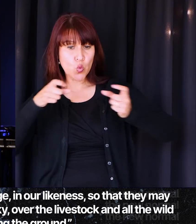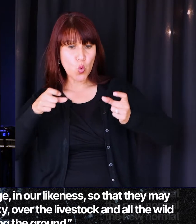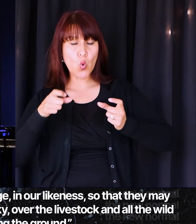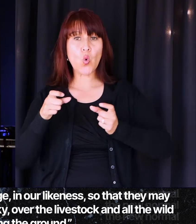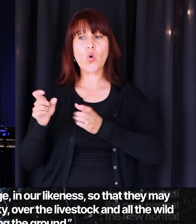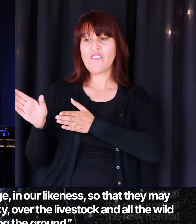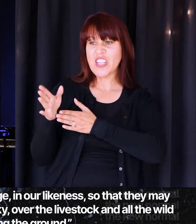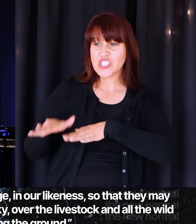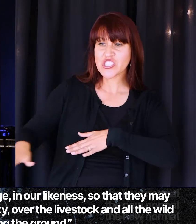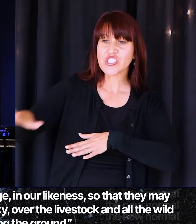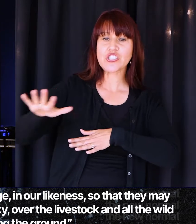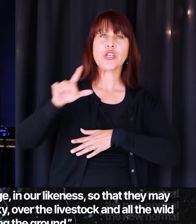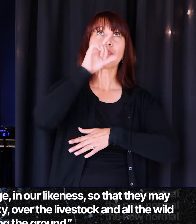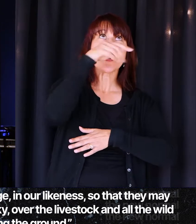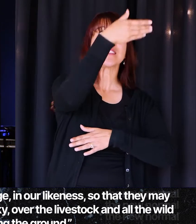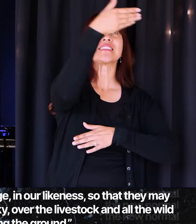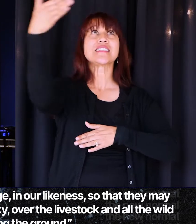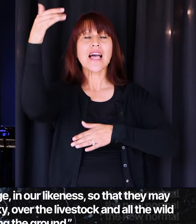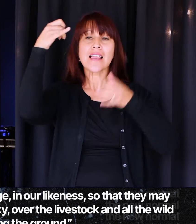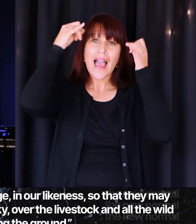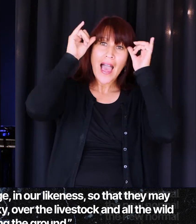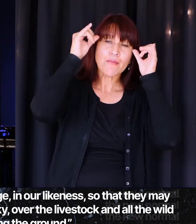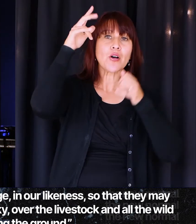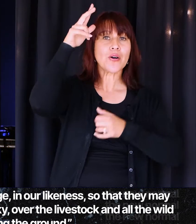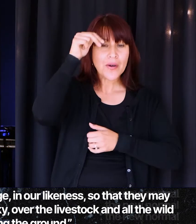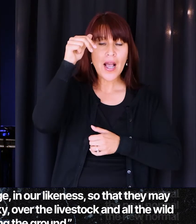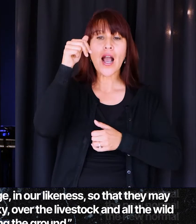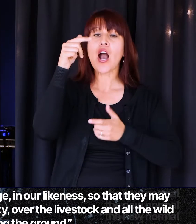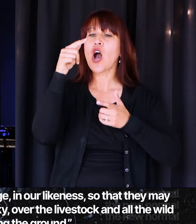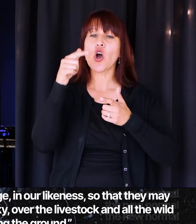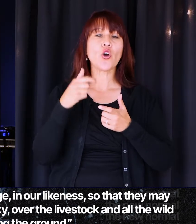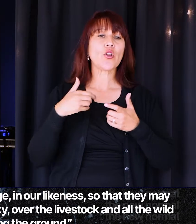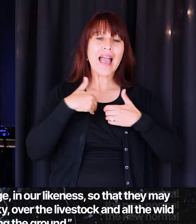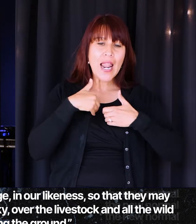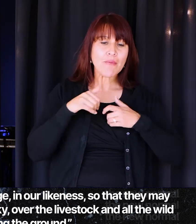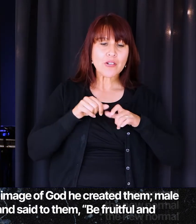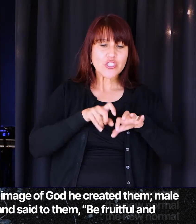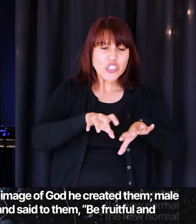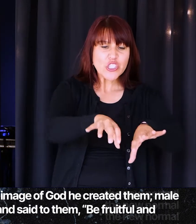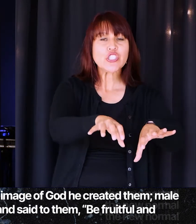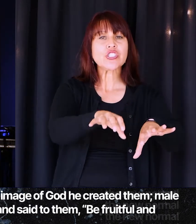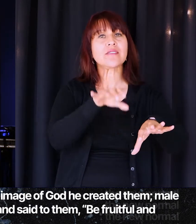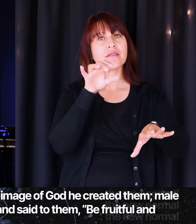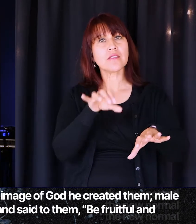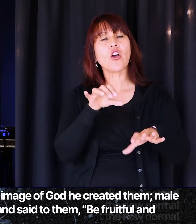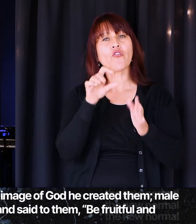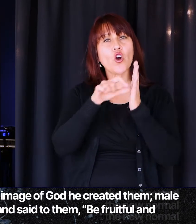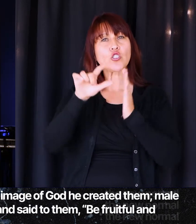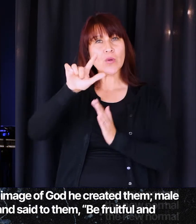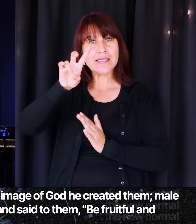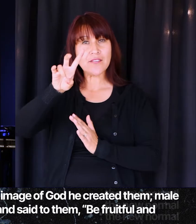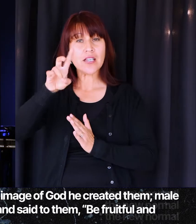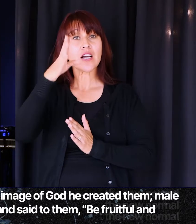of the sea, the birds of the sky, the livestock, the wild animals, the creatures that move along the ground. Verse 27, so God created